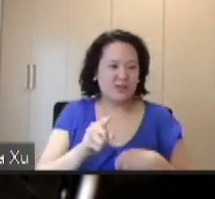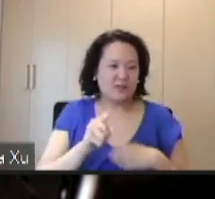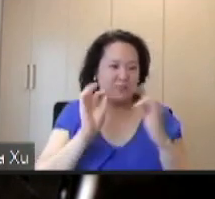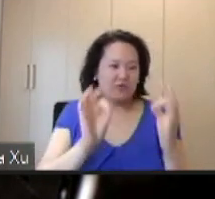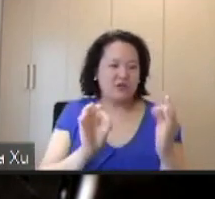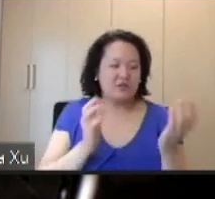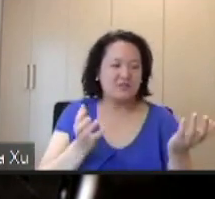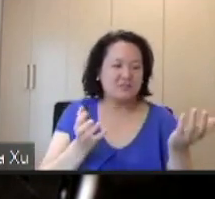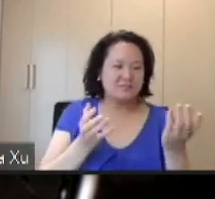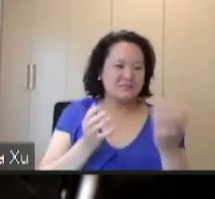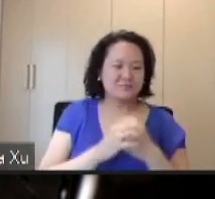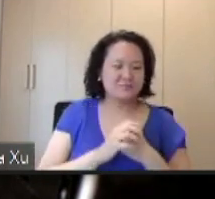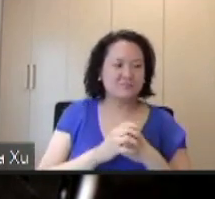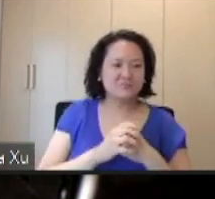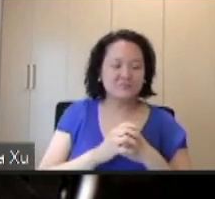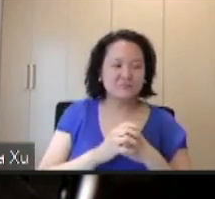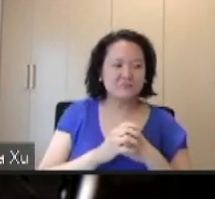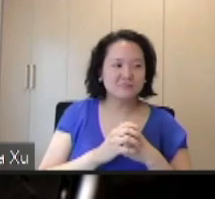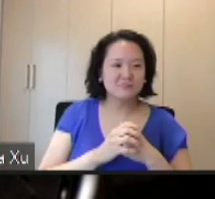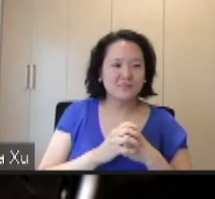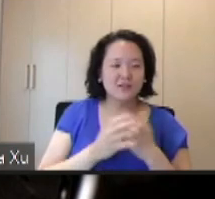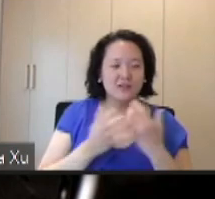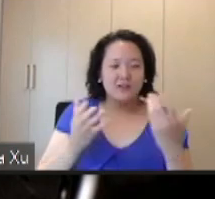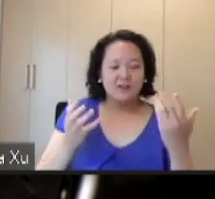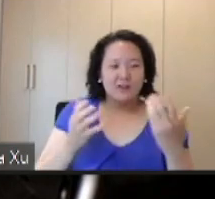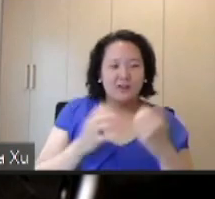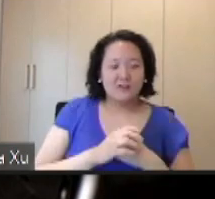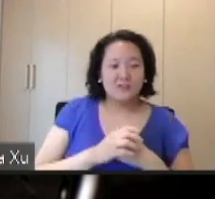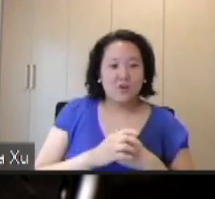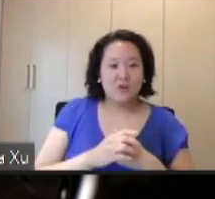because really no human is perfect anyway.